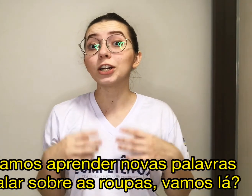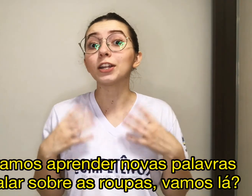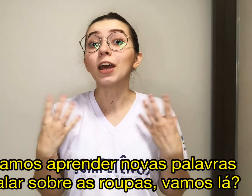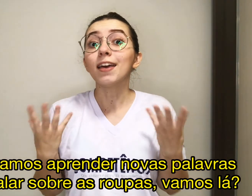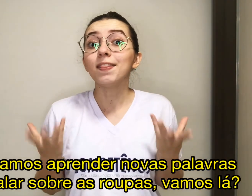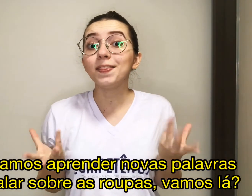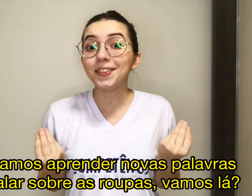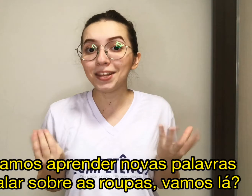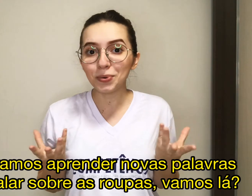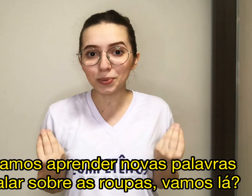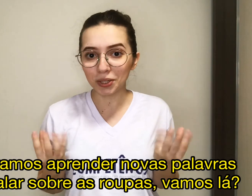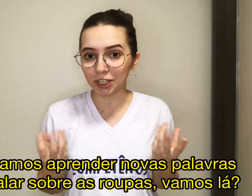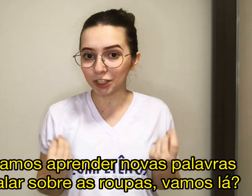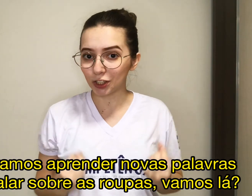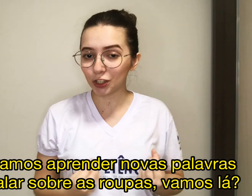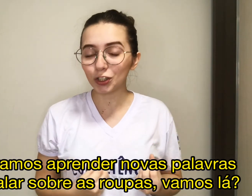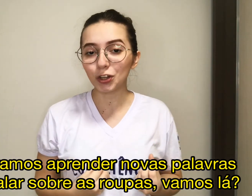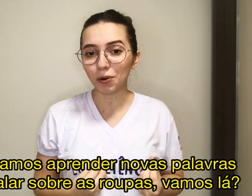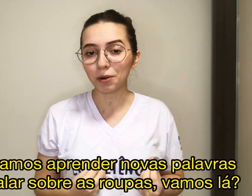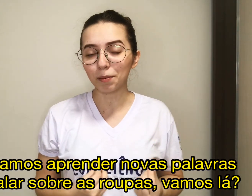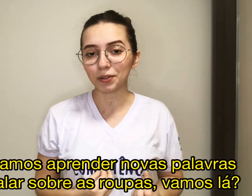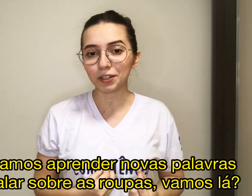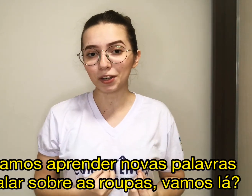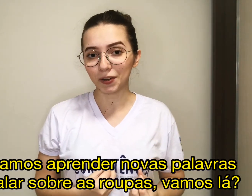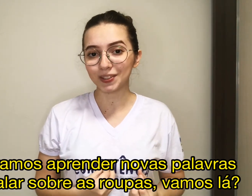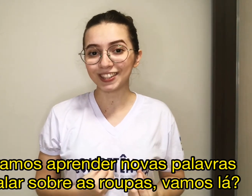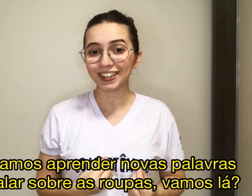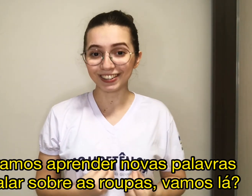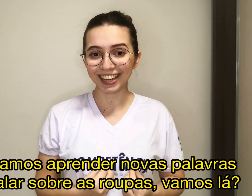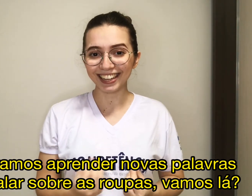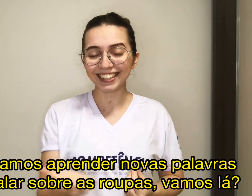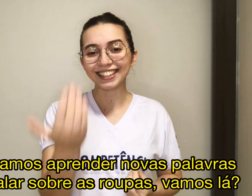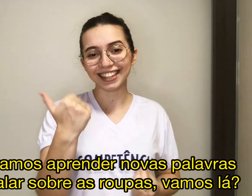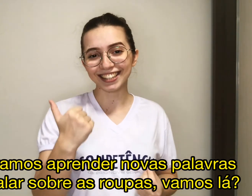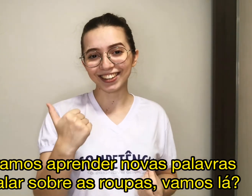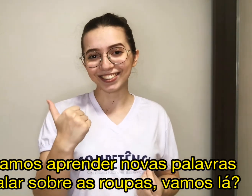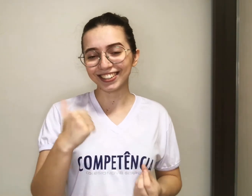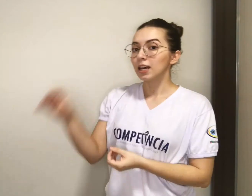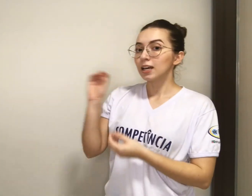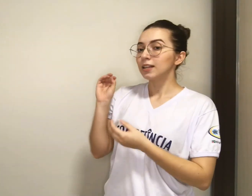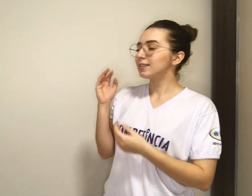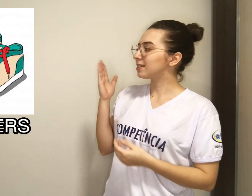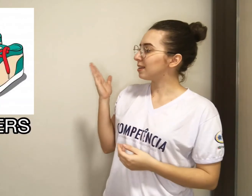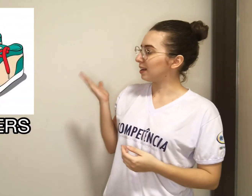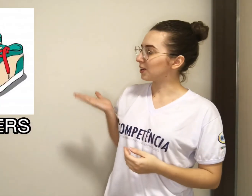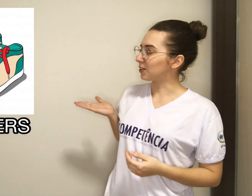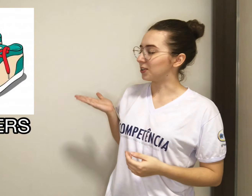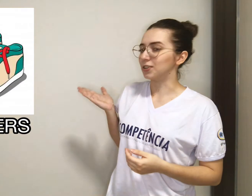new words to talk about the clothes. Okay? Let's go! Sneakers,